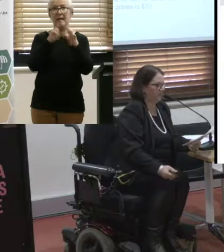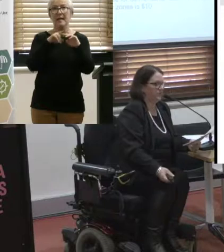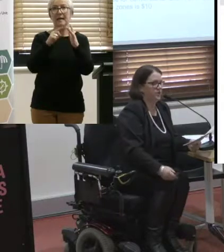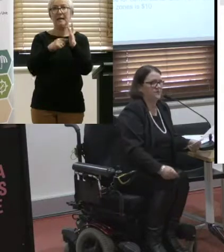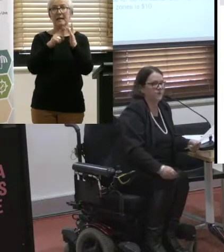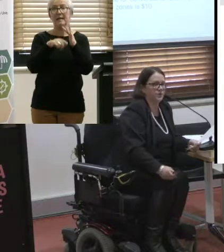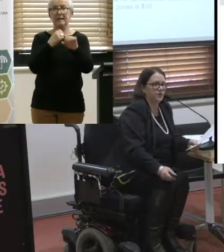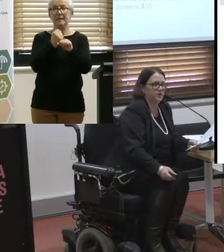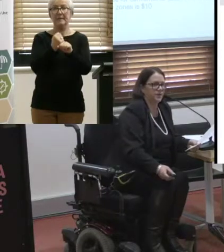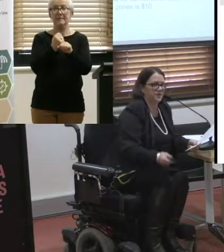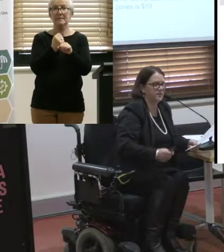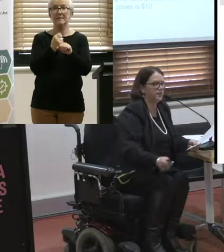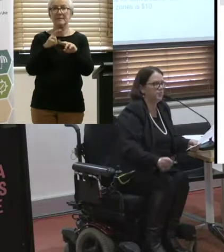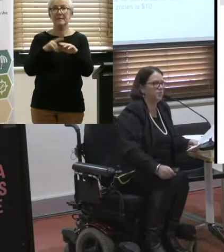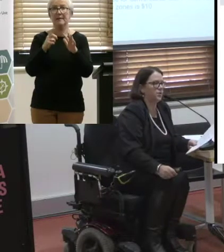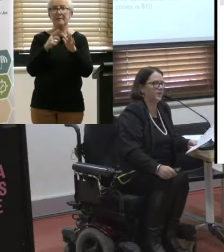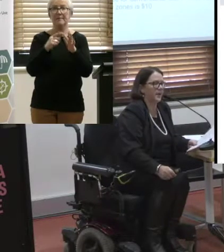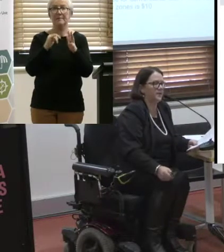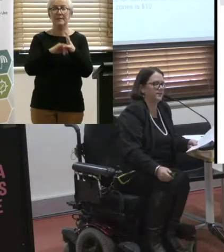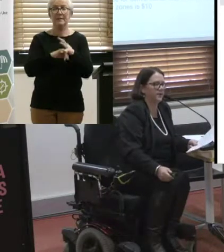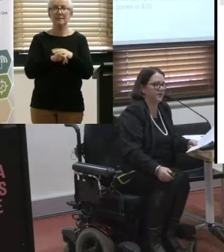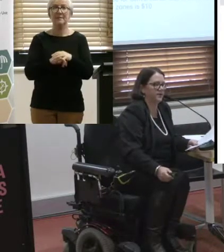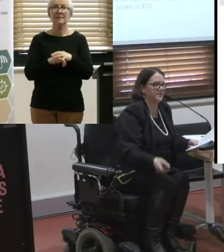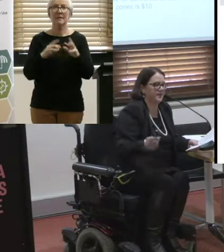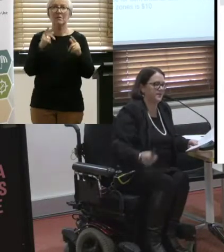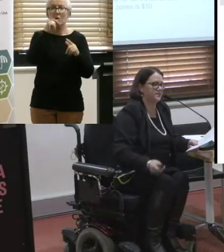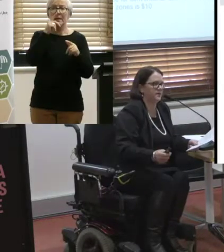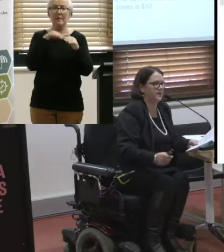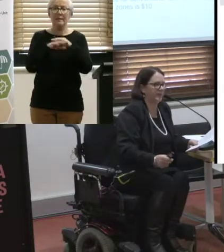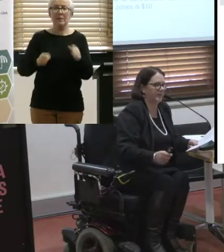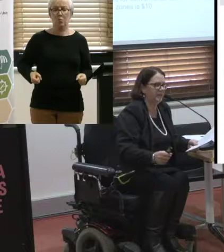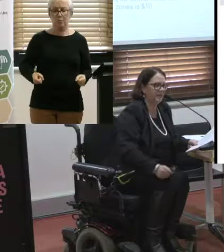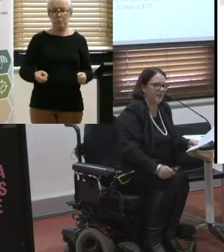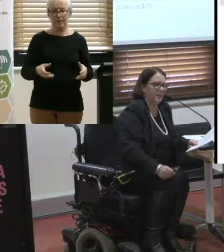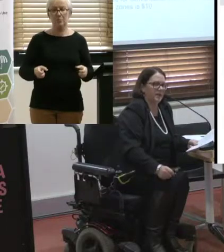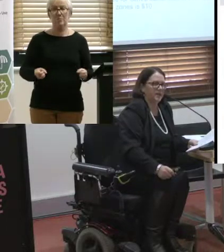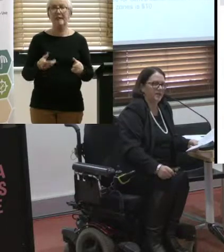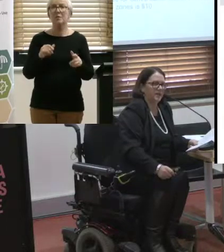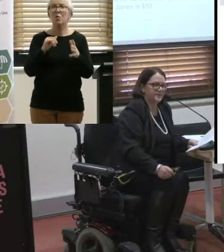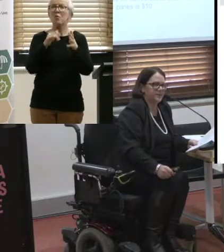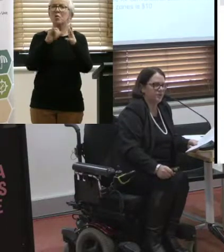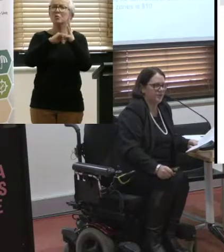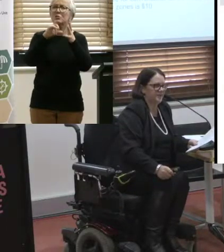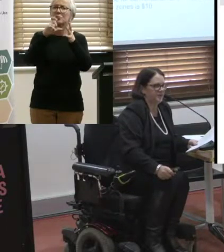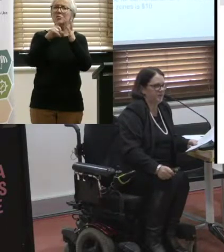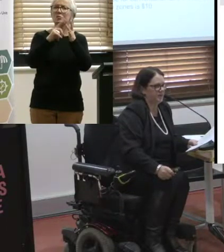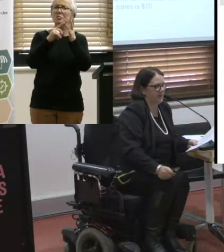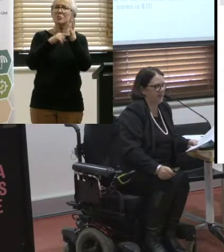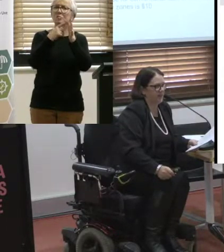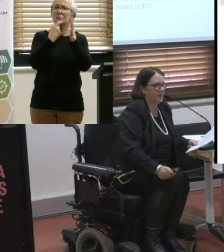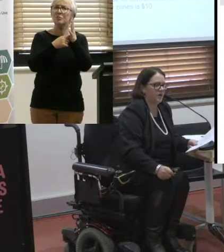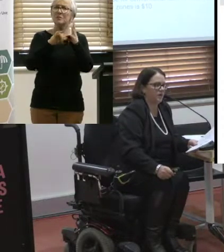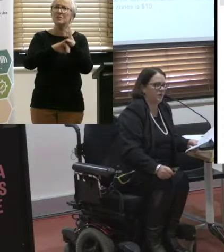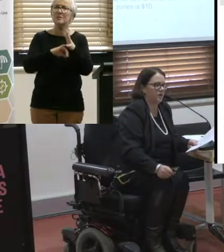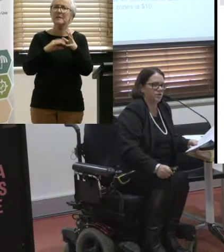So wheelchair and scooter users. I just want to put a call out and I can say this because I'm a wheelie. There are some wheelchairs and scooters